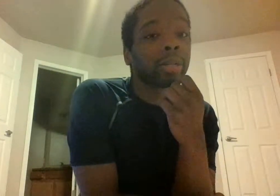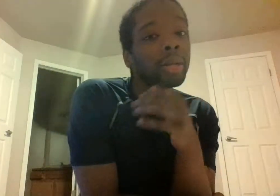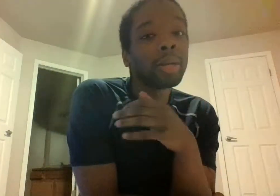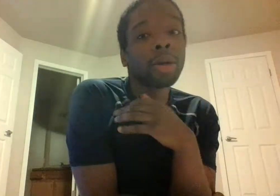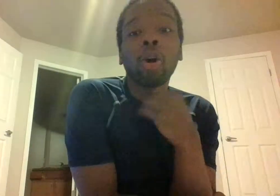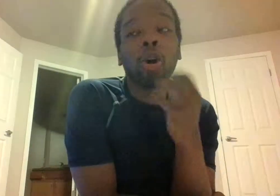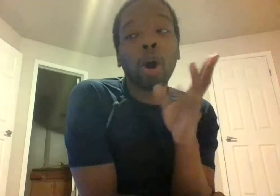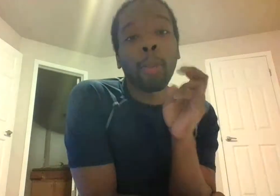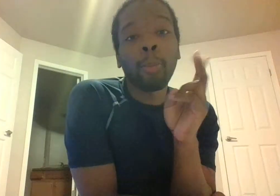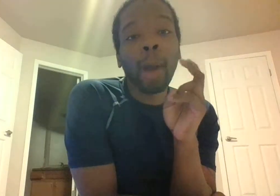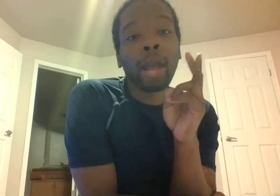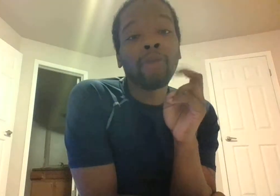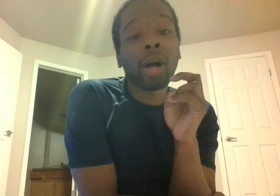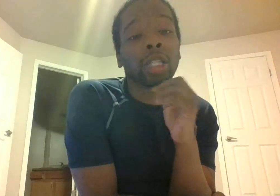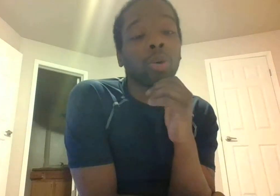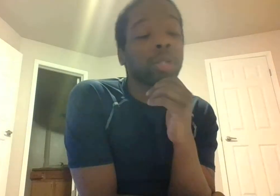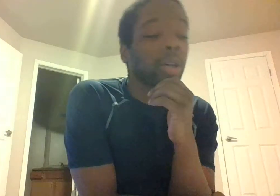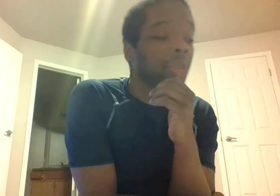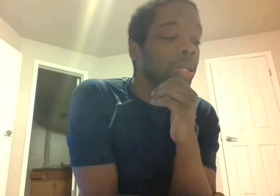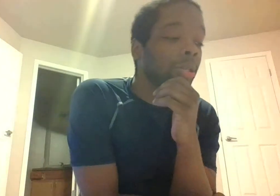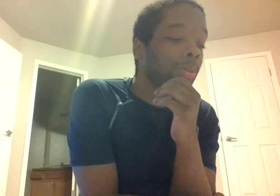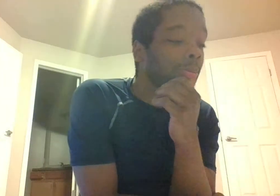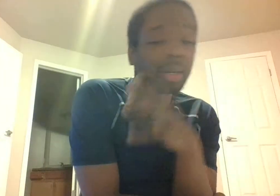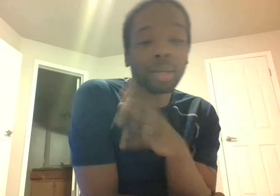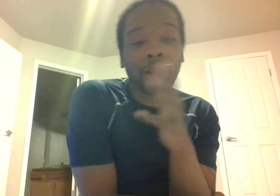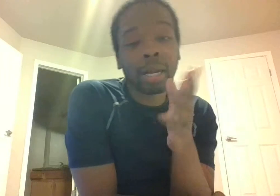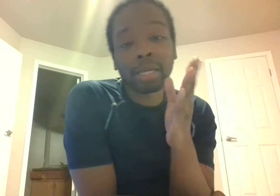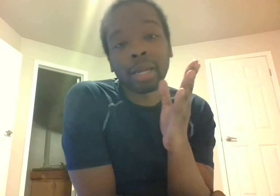or my violence whole stuff easier like i said